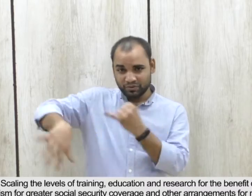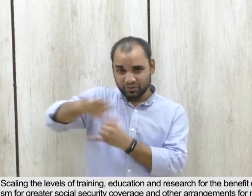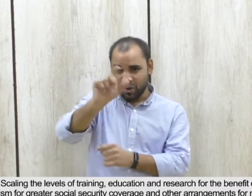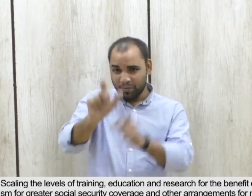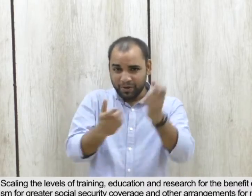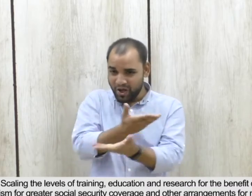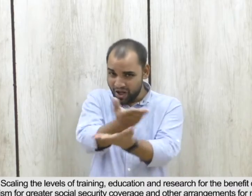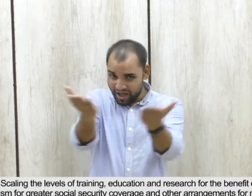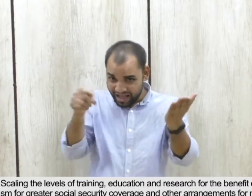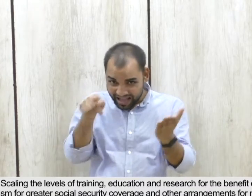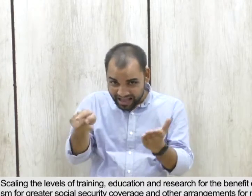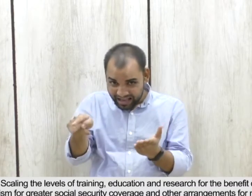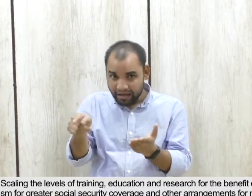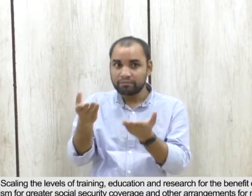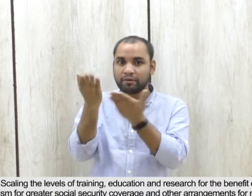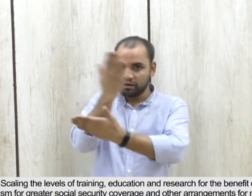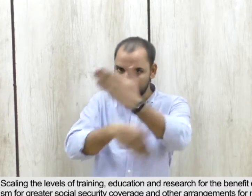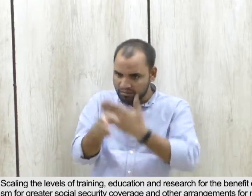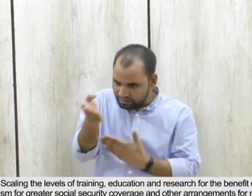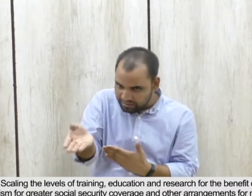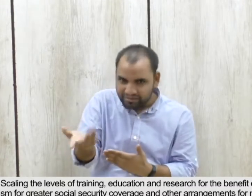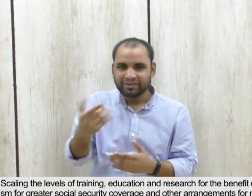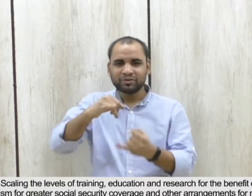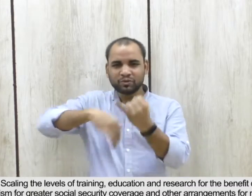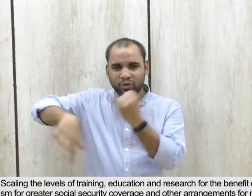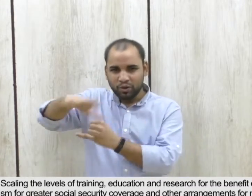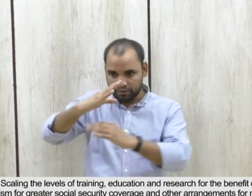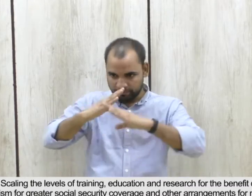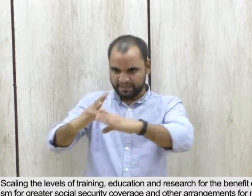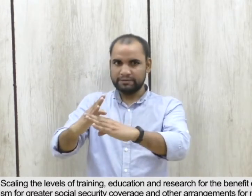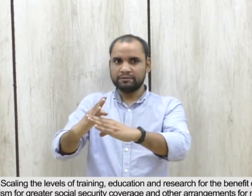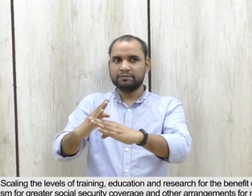.17. 11.17..17. 13 14 15.17.